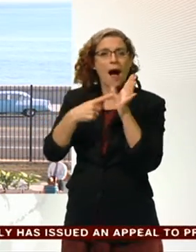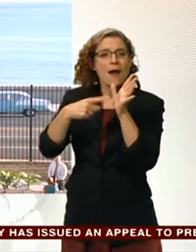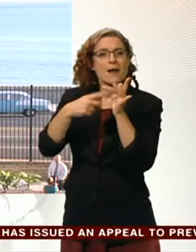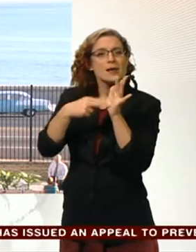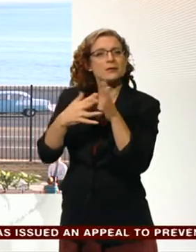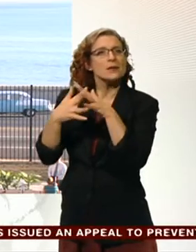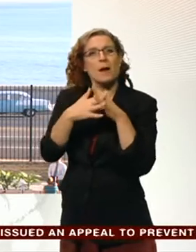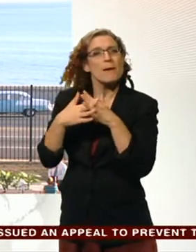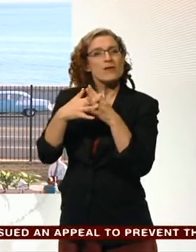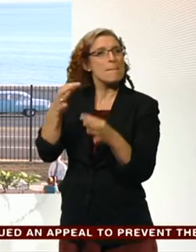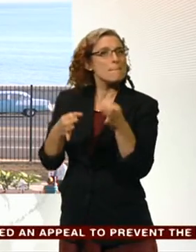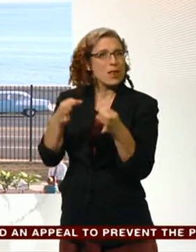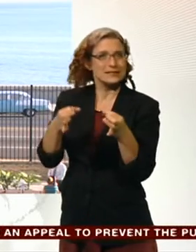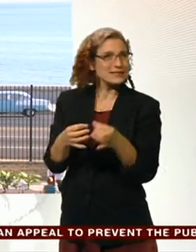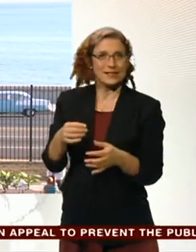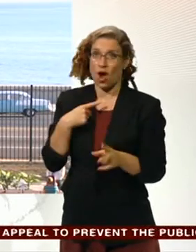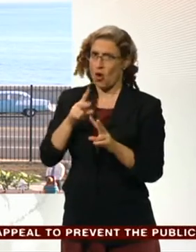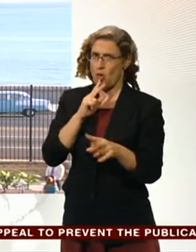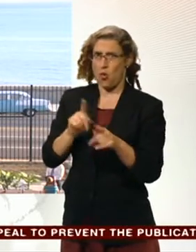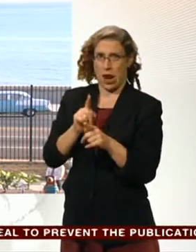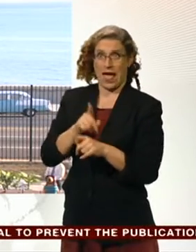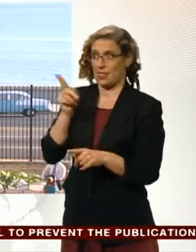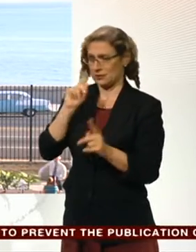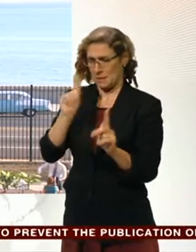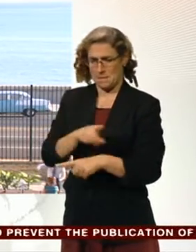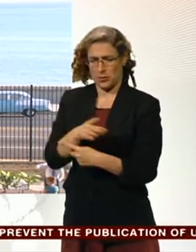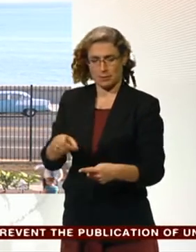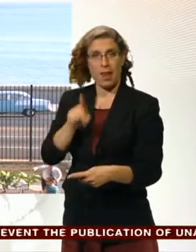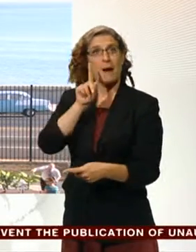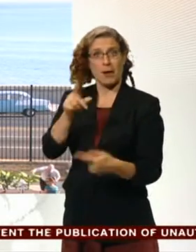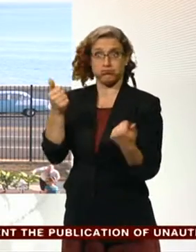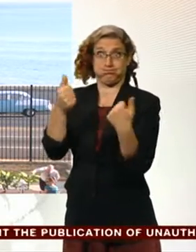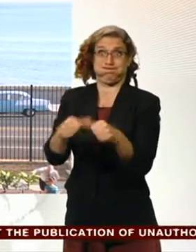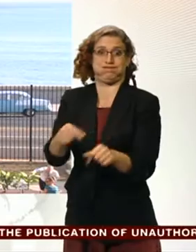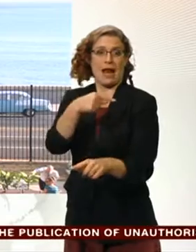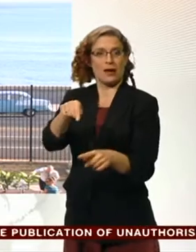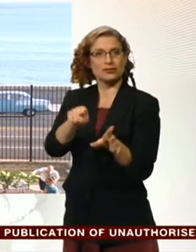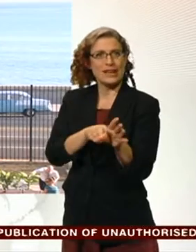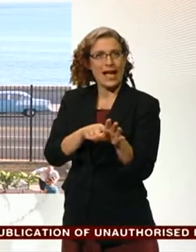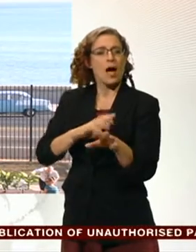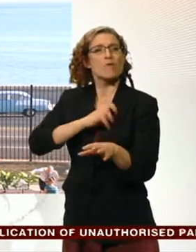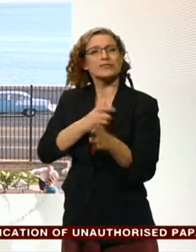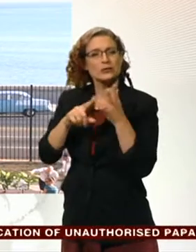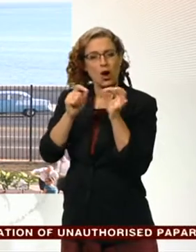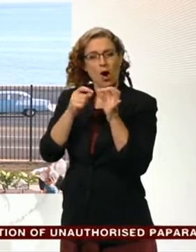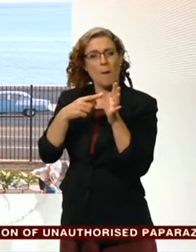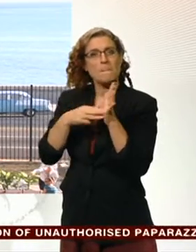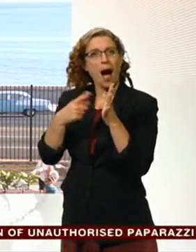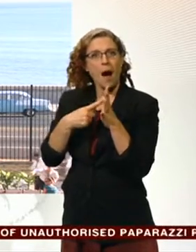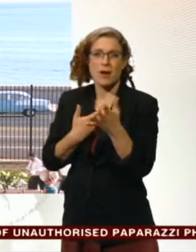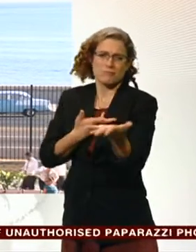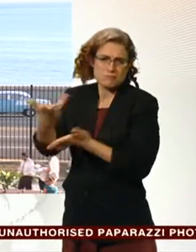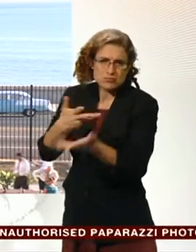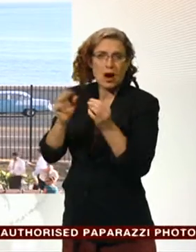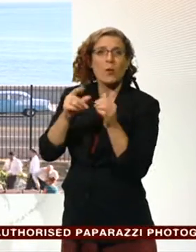this was unthinkable just a year ago. But, of course, a lot has happened in that year. We've seen President Obama sit down with Raul Castro. We've seen